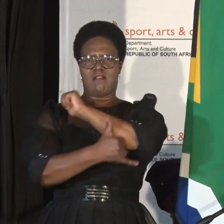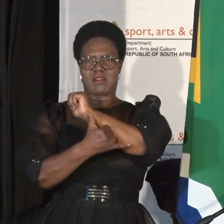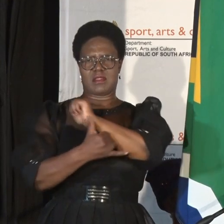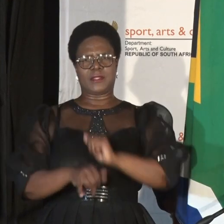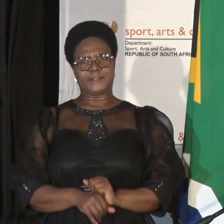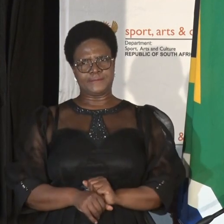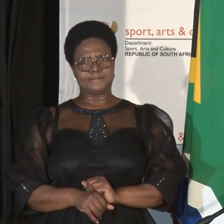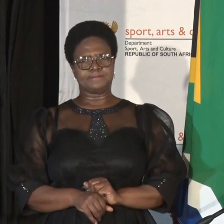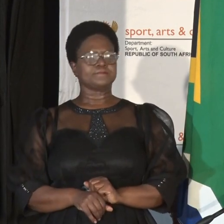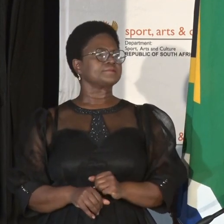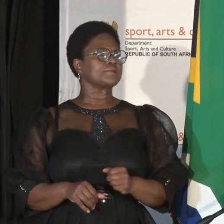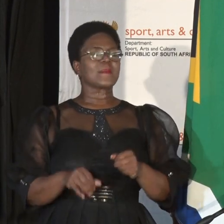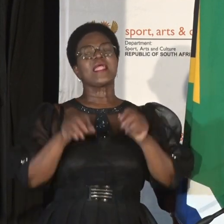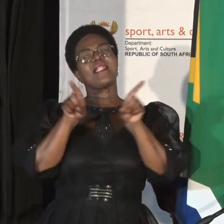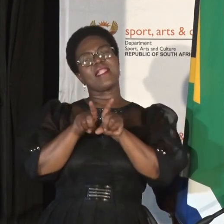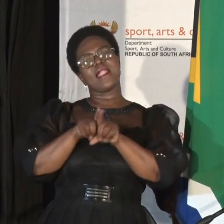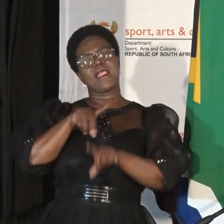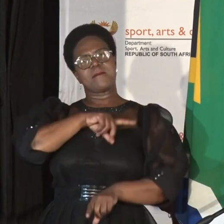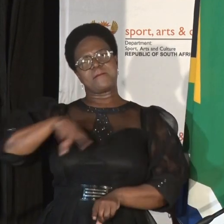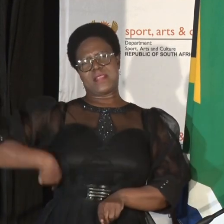Like President O.R. Tambo said,